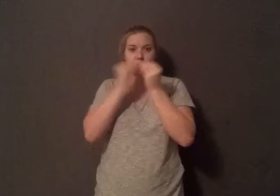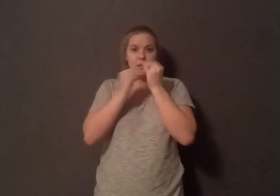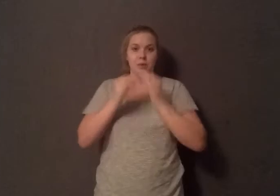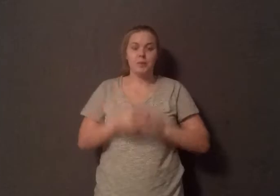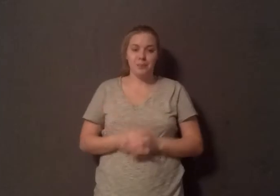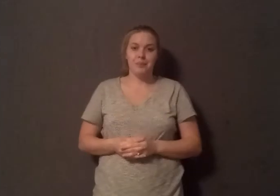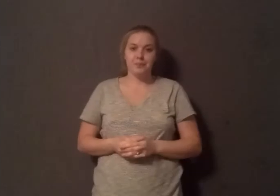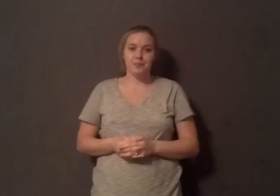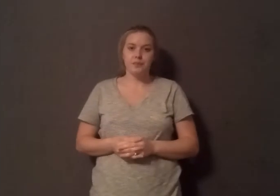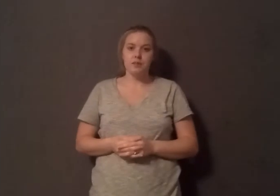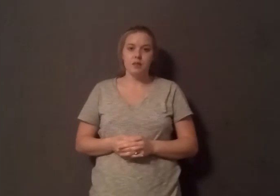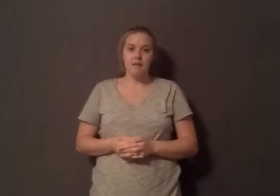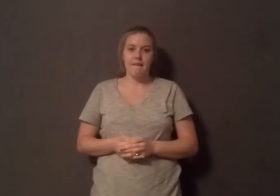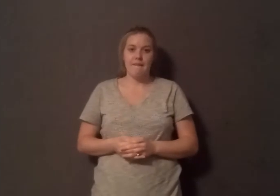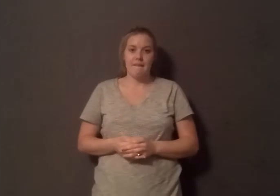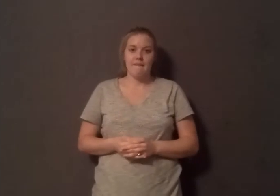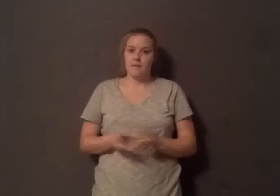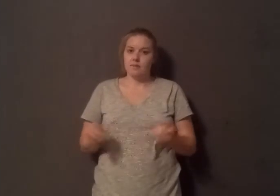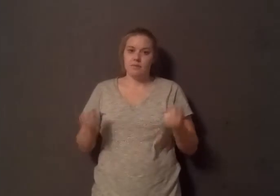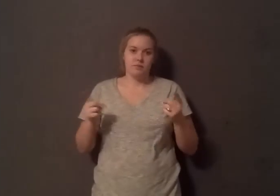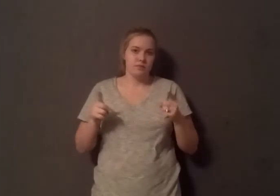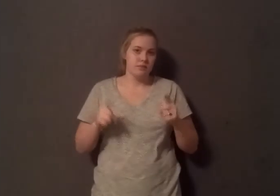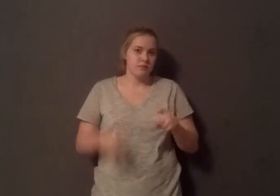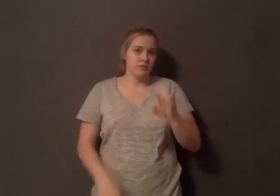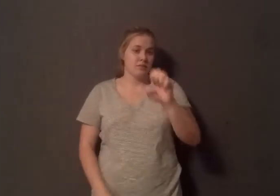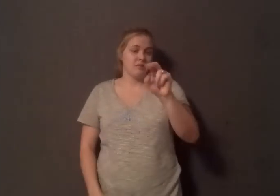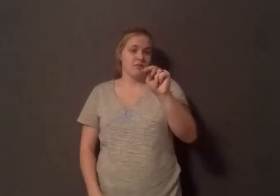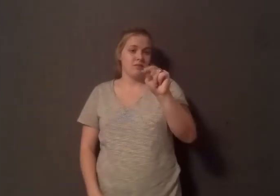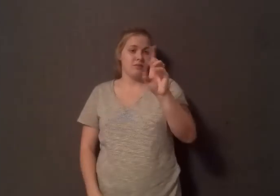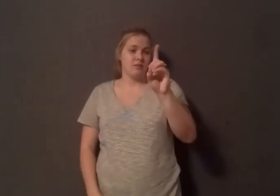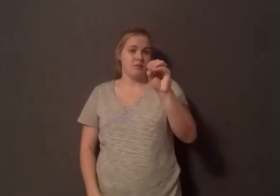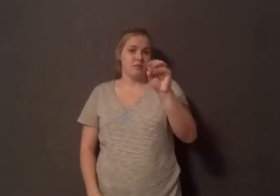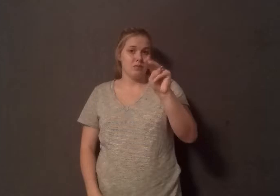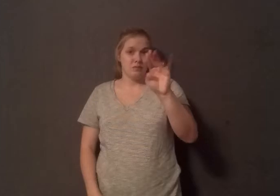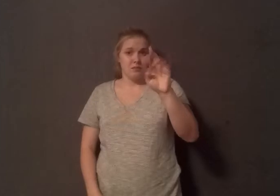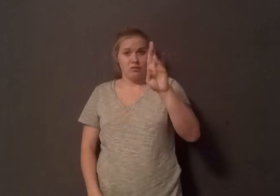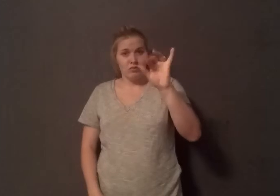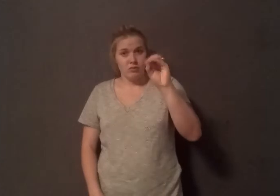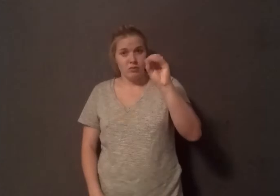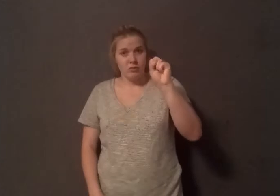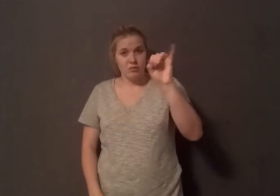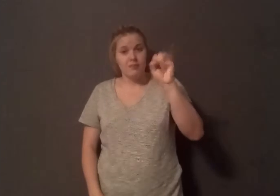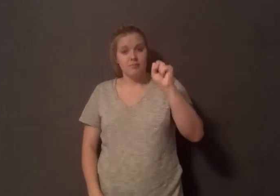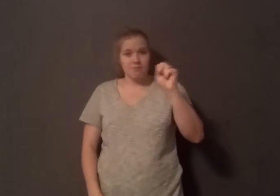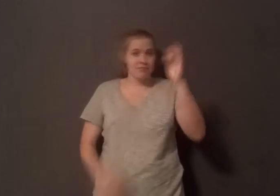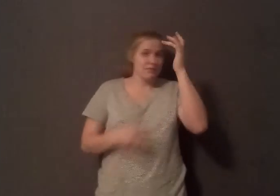to science, cause all sorts of things. They cause endometriosis. They cause cancers. They cause endocrine disruption problems. Most of your